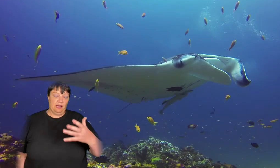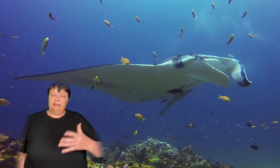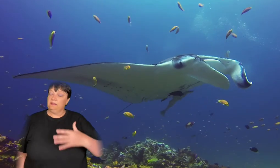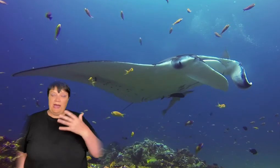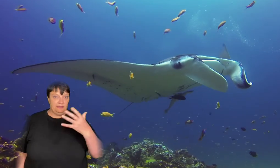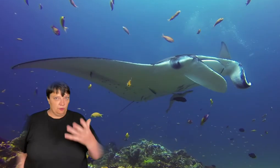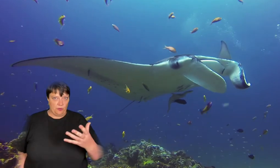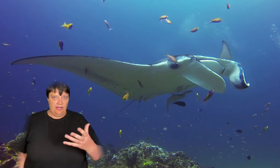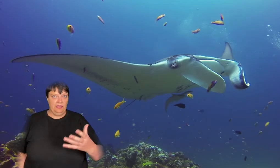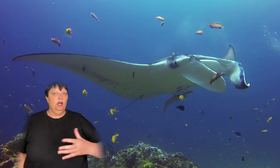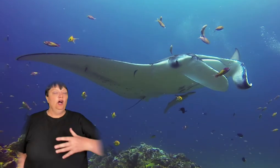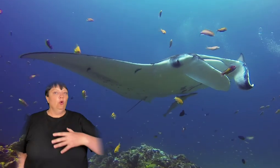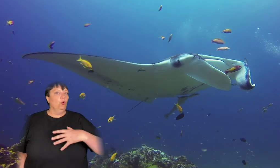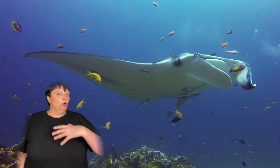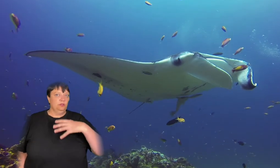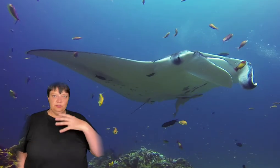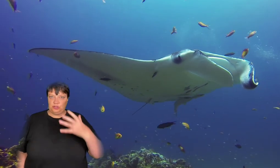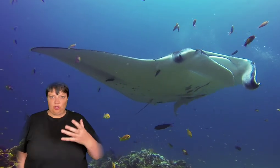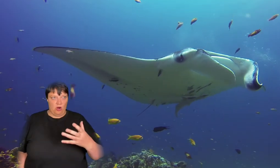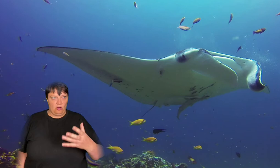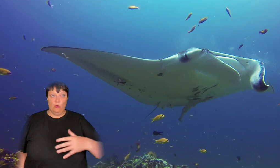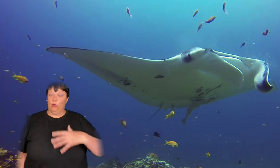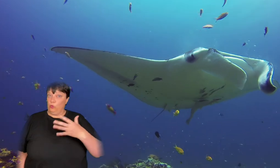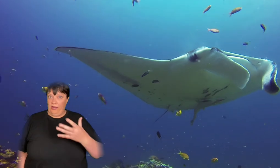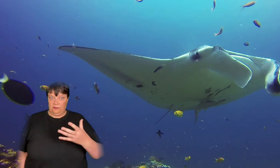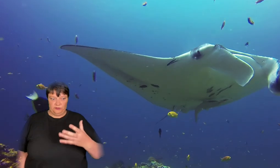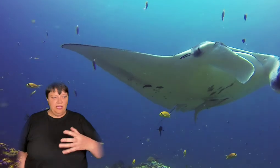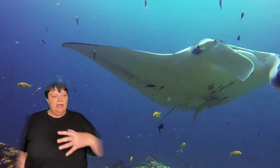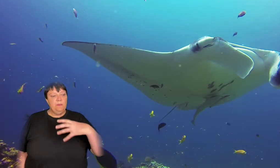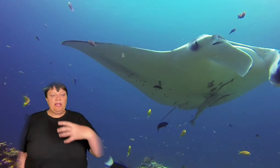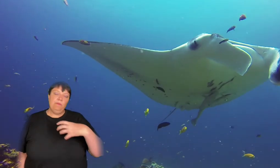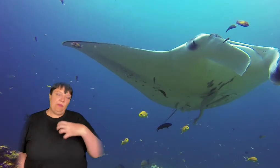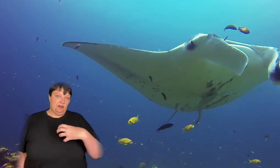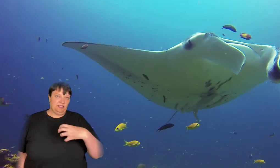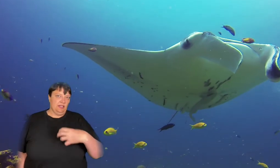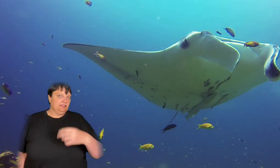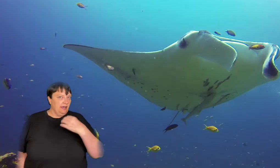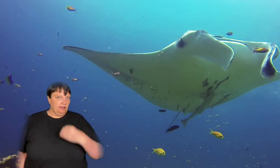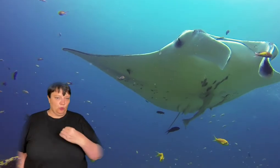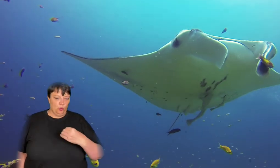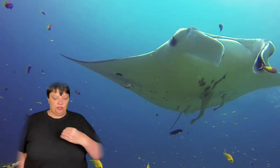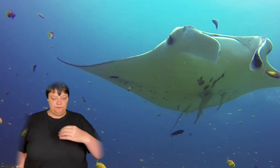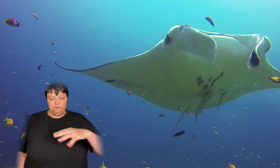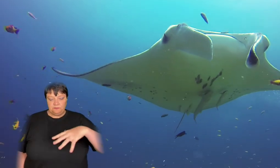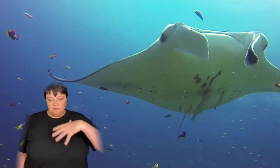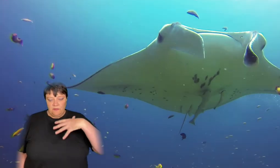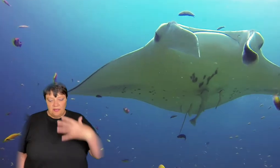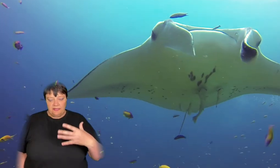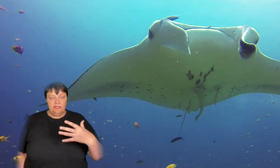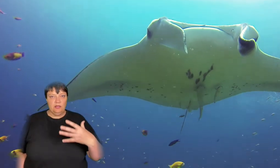fish like the manta ray or shark or whales pick up parasites under the water.